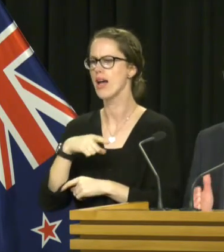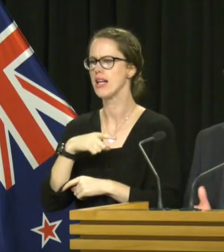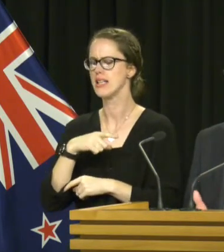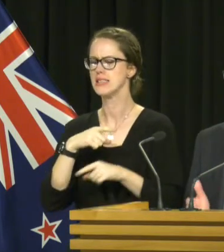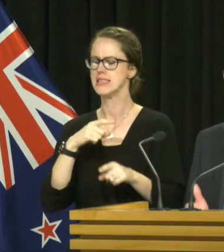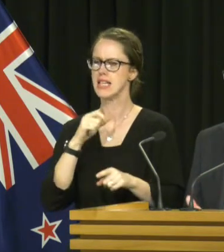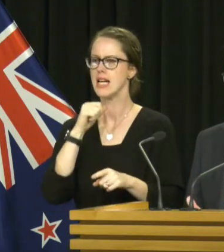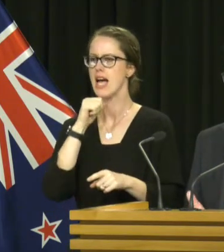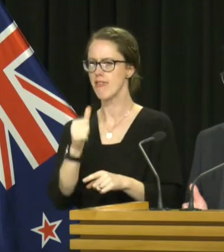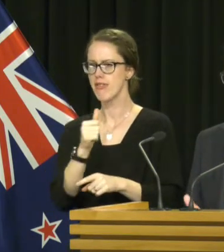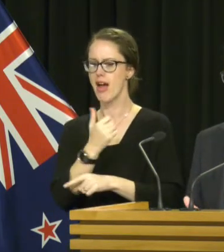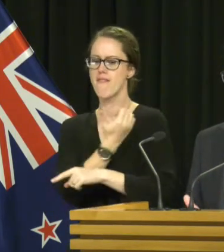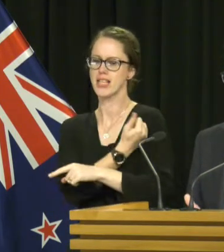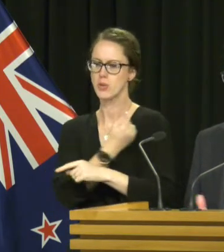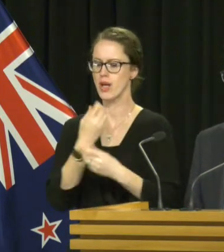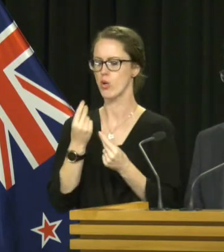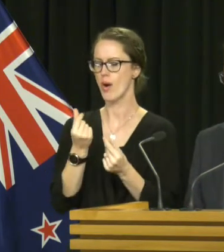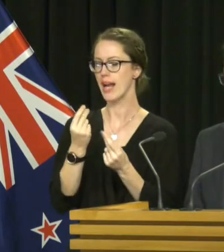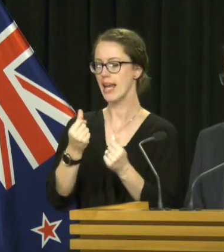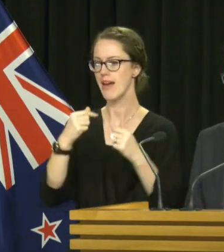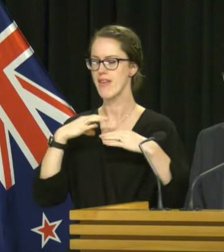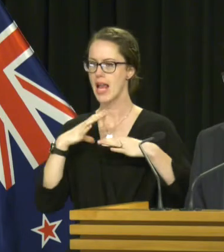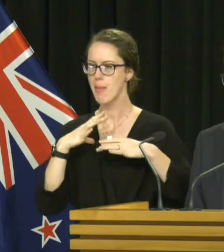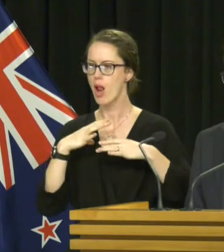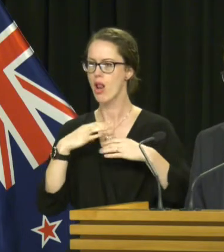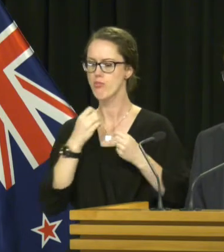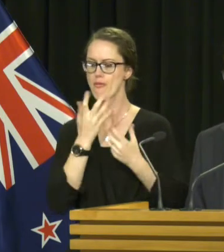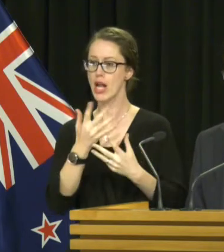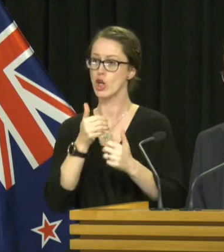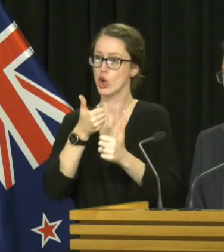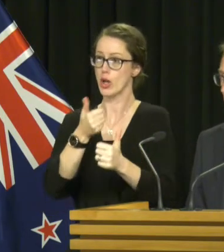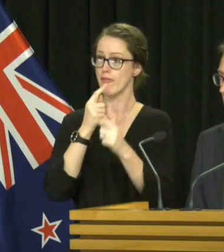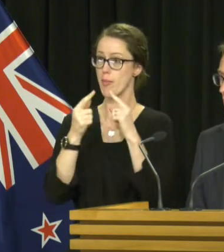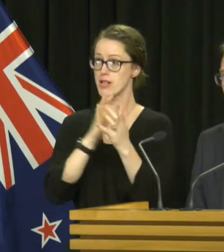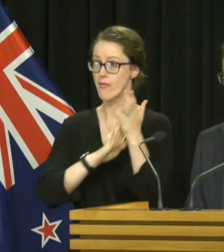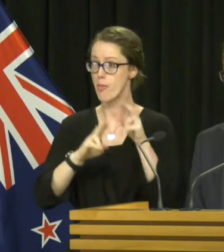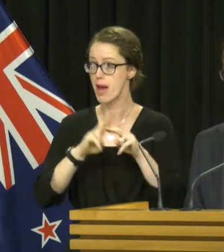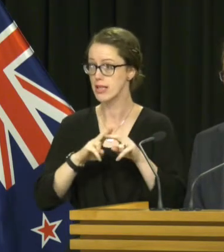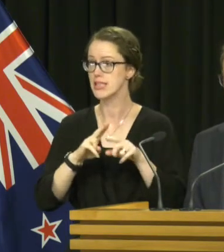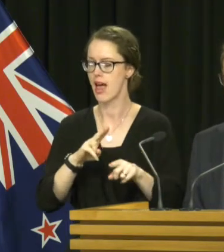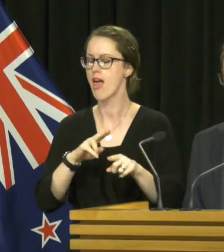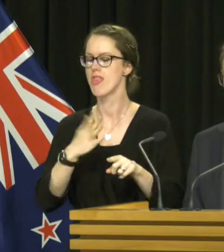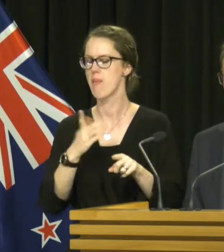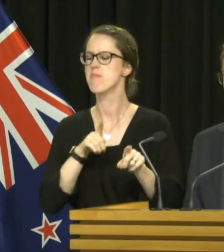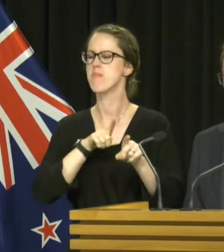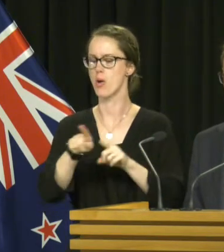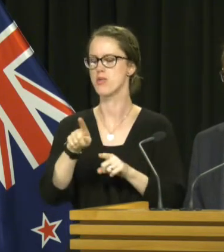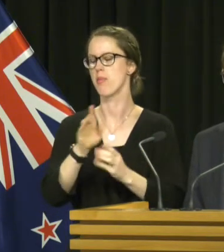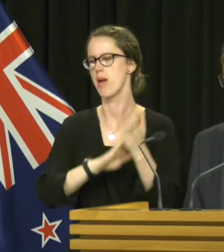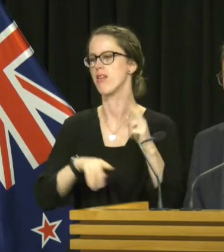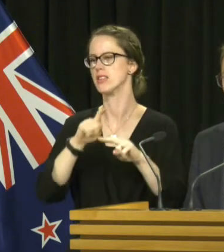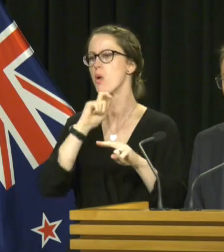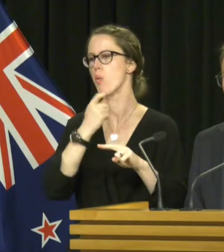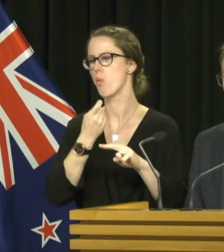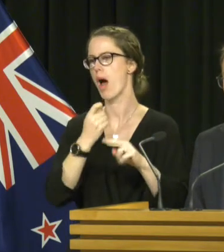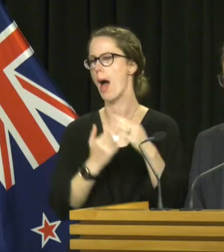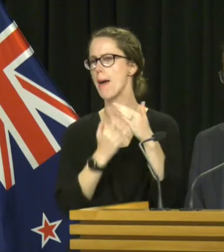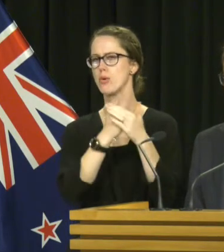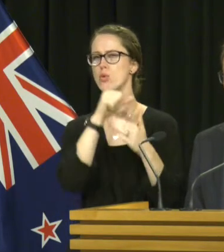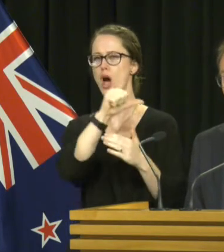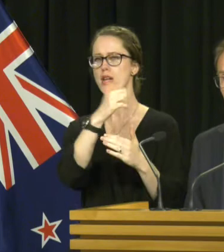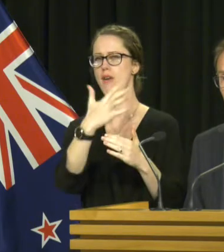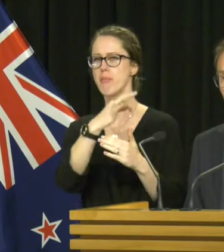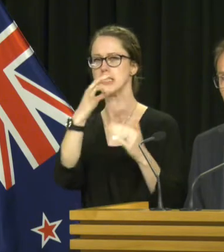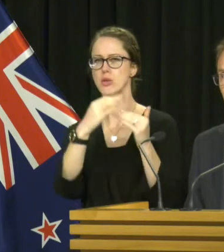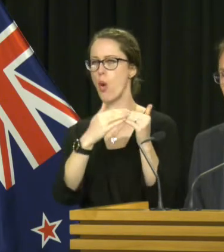if we made the vaccine readily available and we provided good information to parents, then the vast majority of them, up to 95